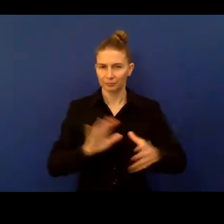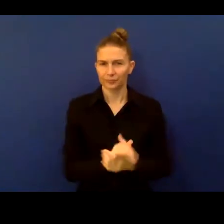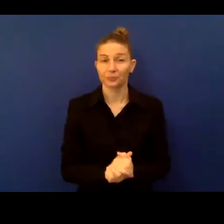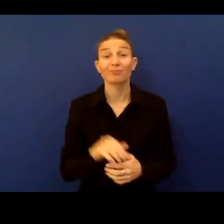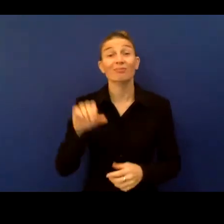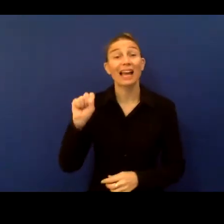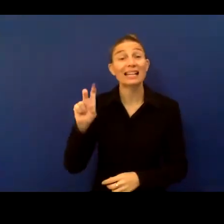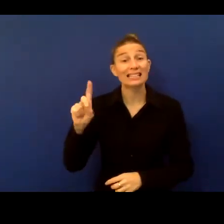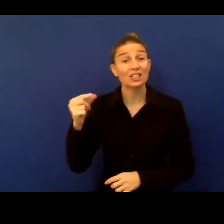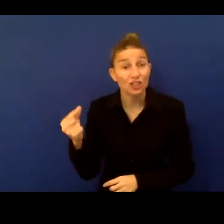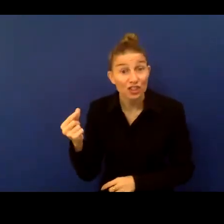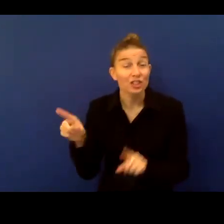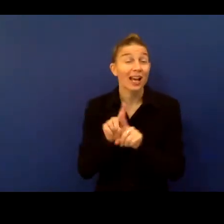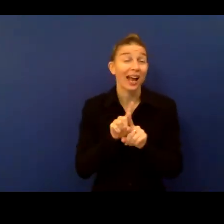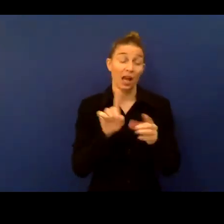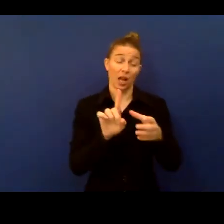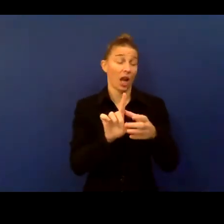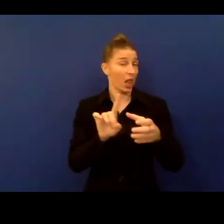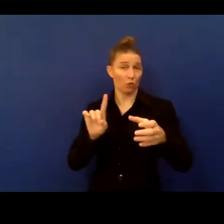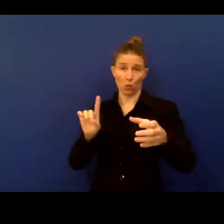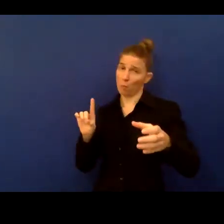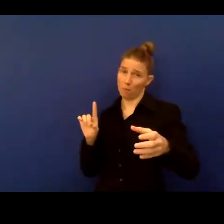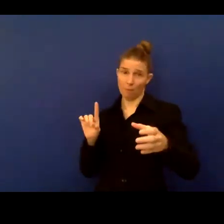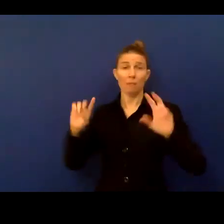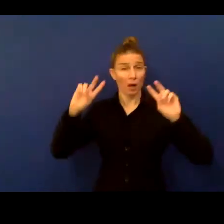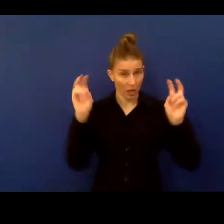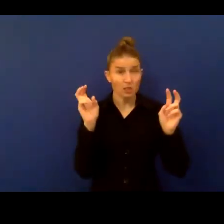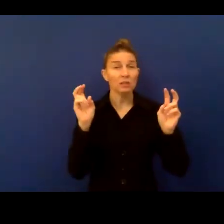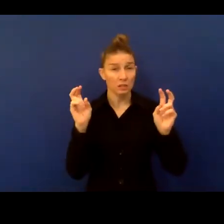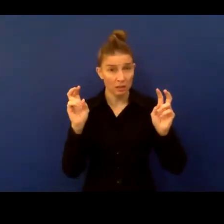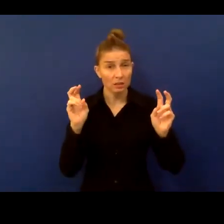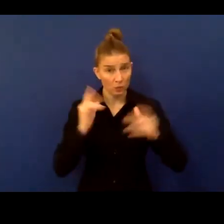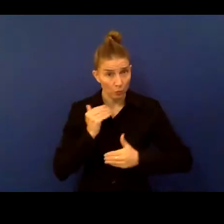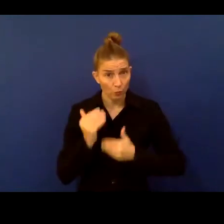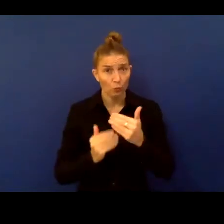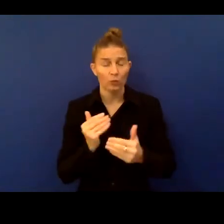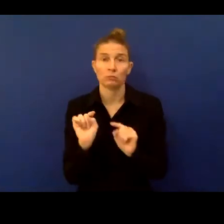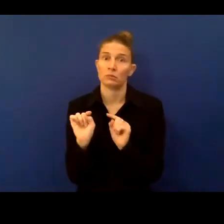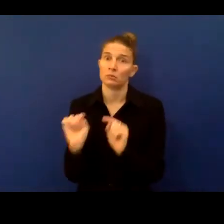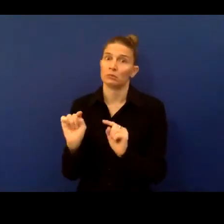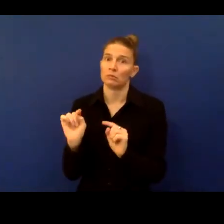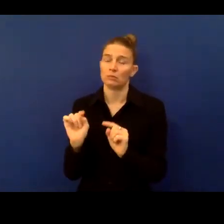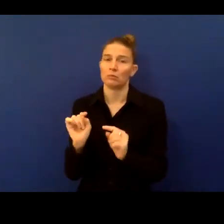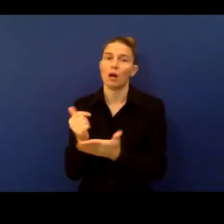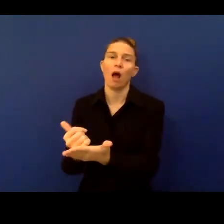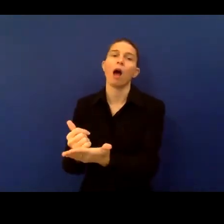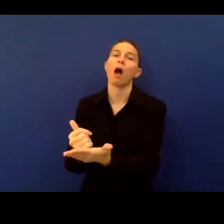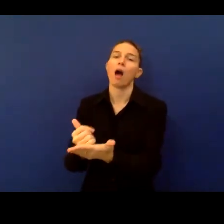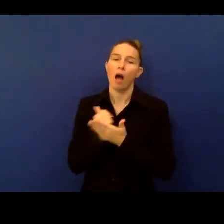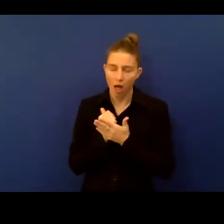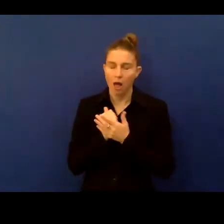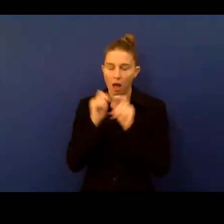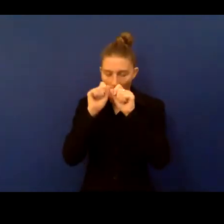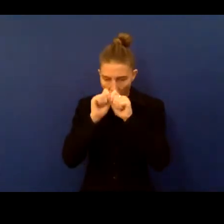specifically the leave no one behind approach has been vital in making us understand that much better.